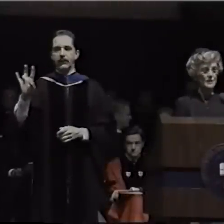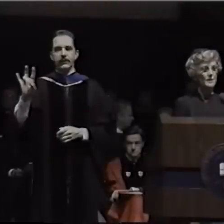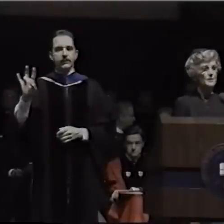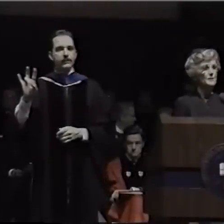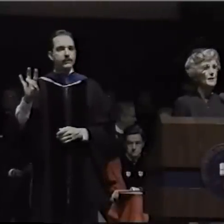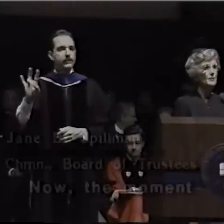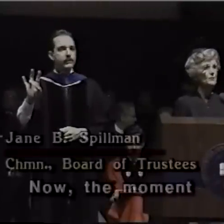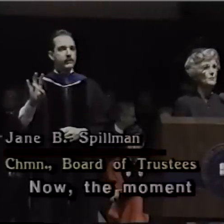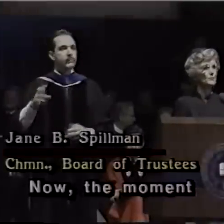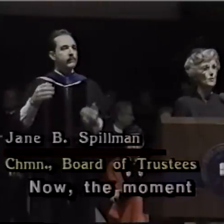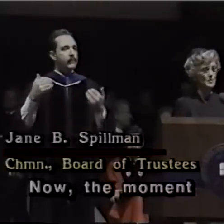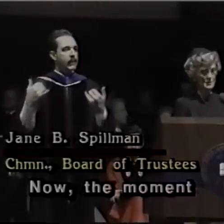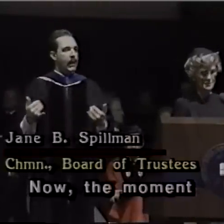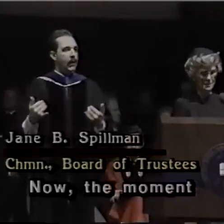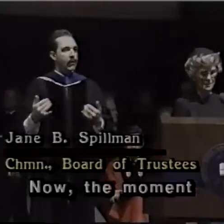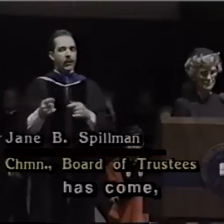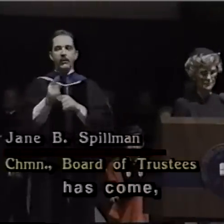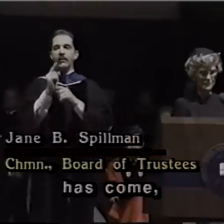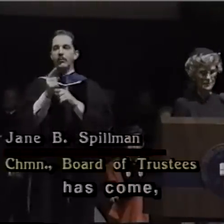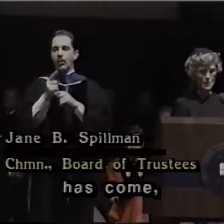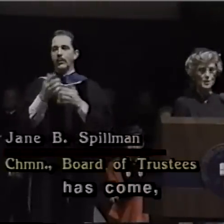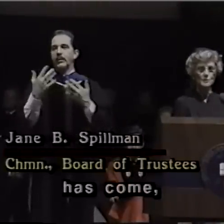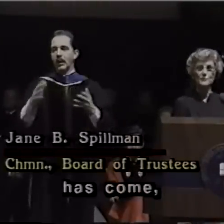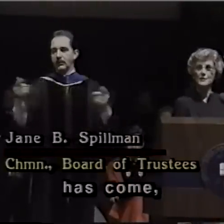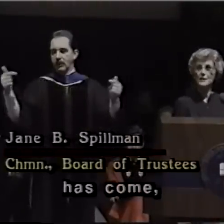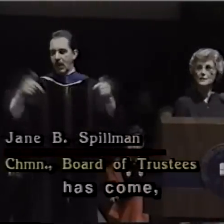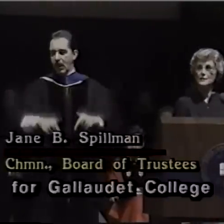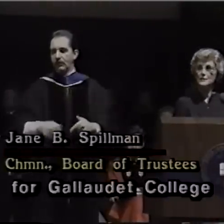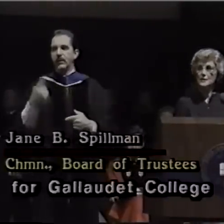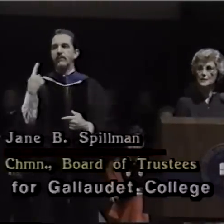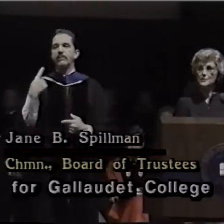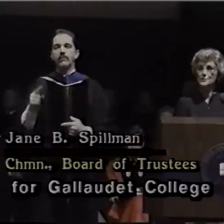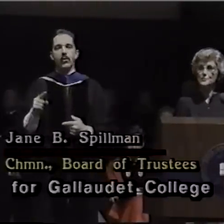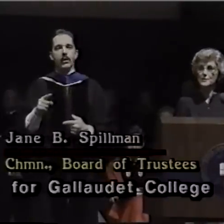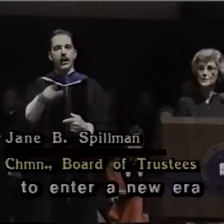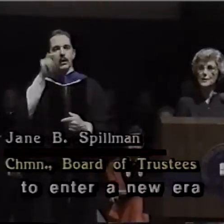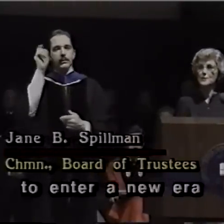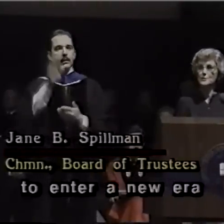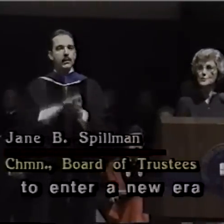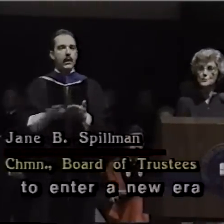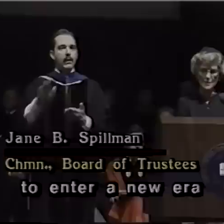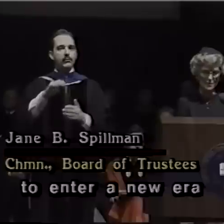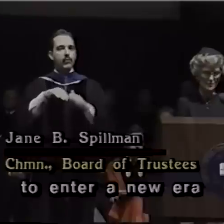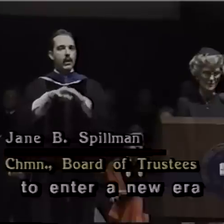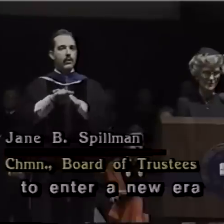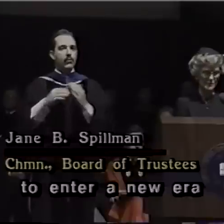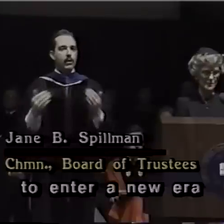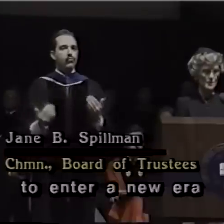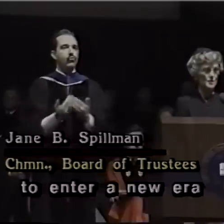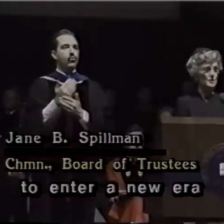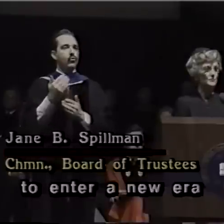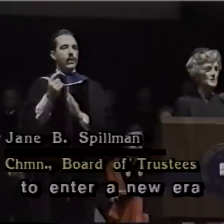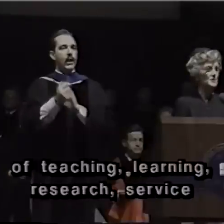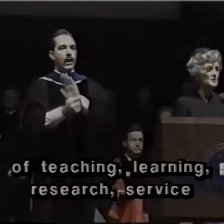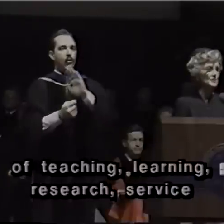Now the moment has come for Gallaudet College to enter a new era of teaching,